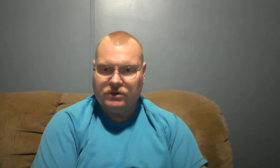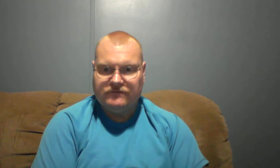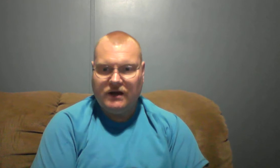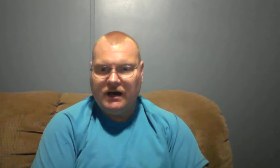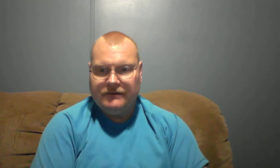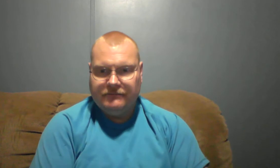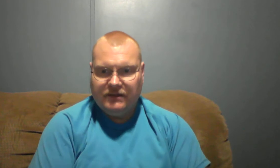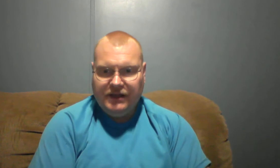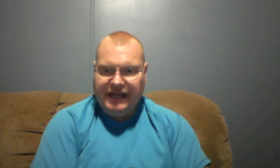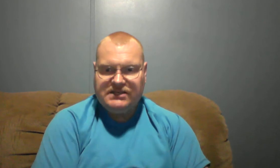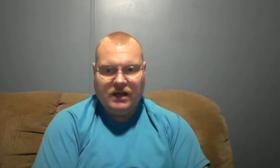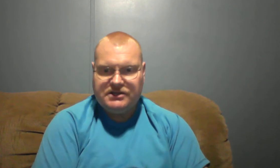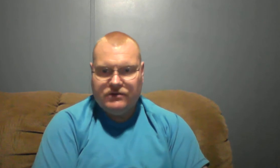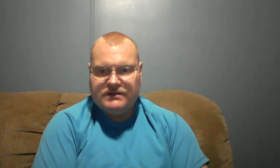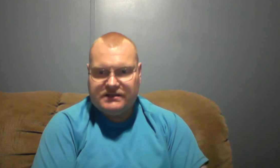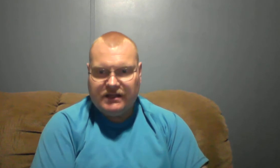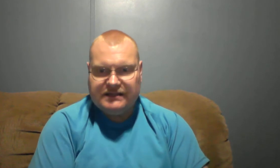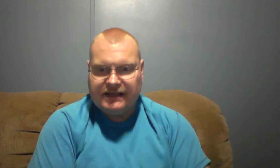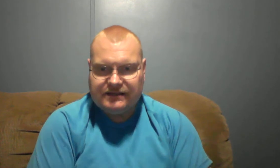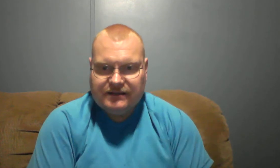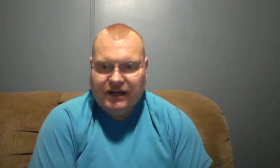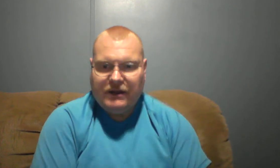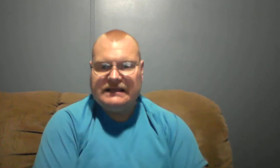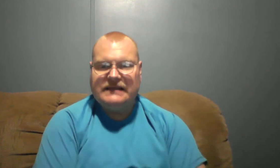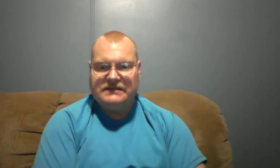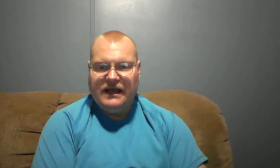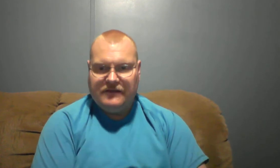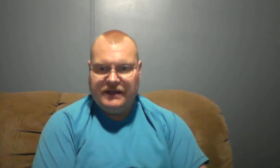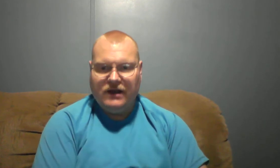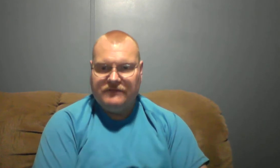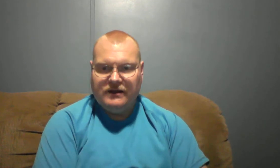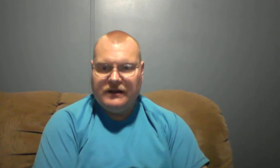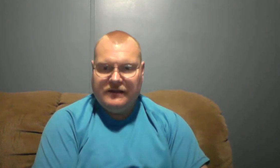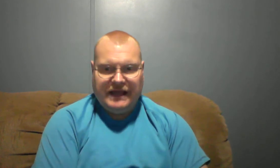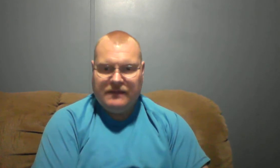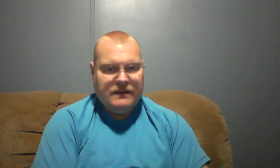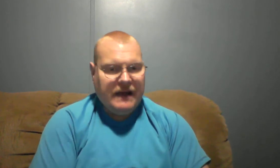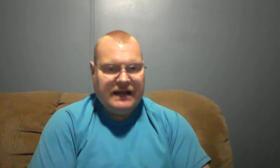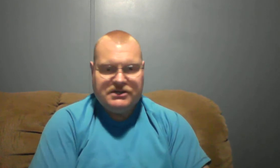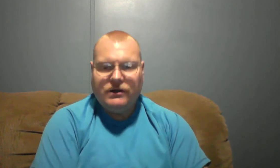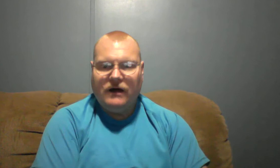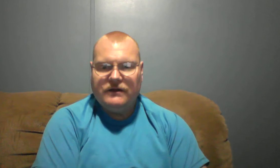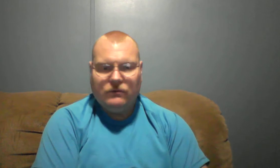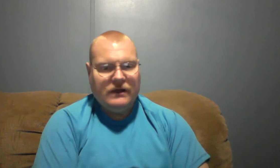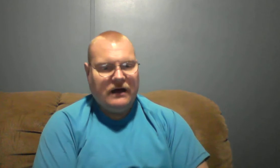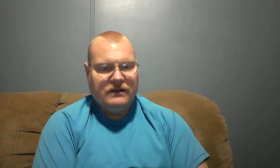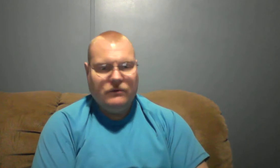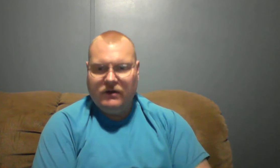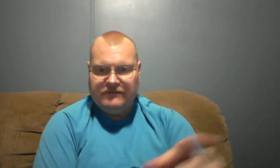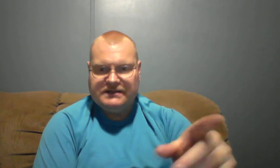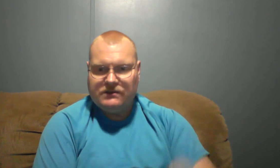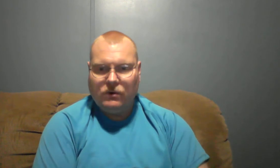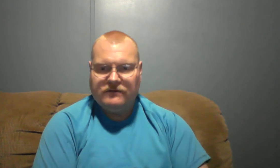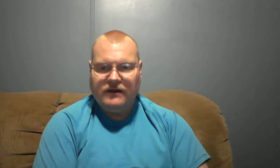of God, it's not you. It's that, you know, it's the, you know, they're, they can be mad at you all there, all they want. If it's the word of God,